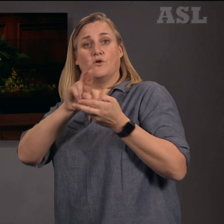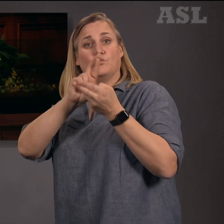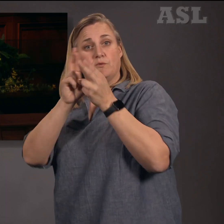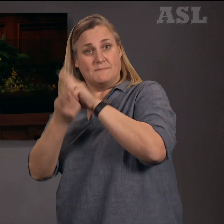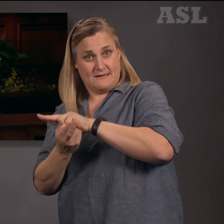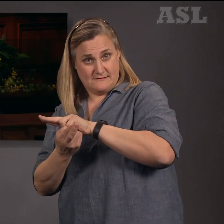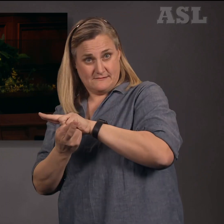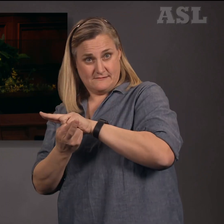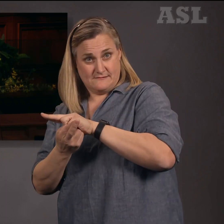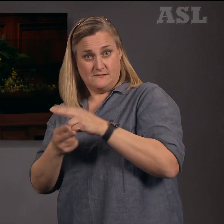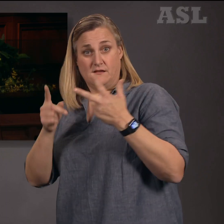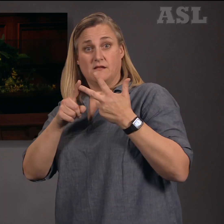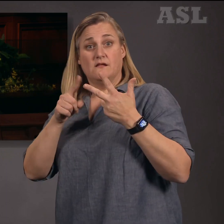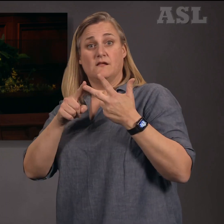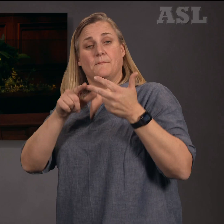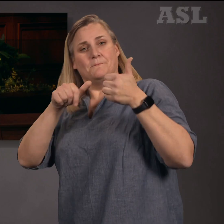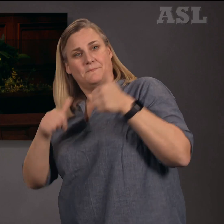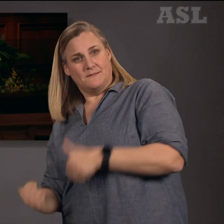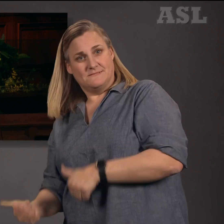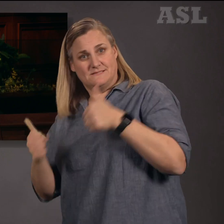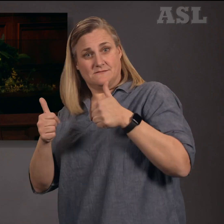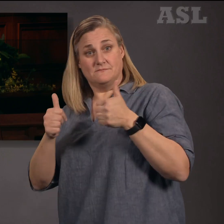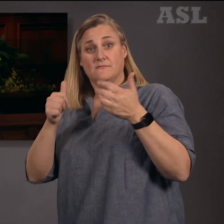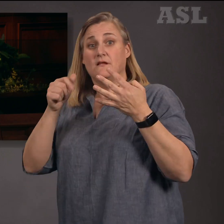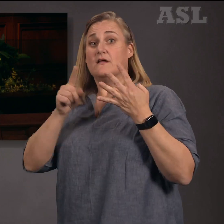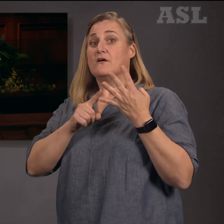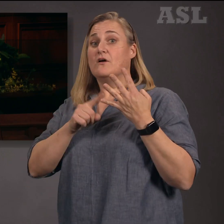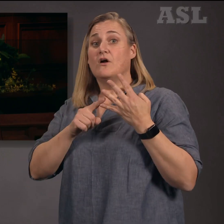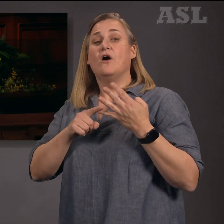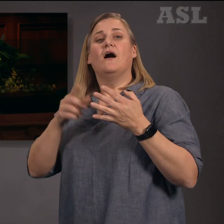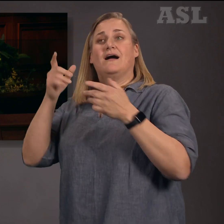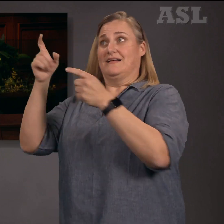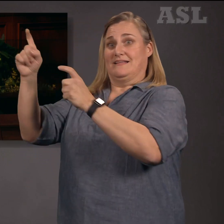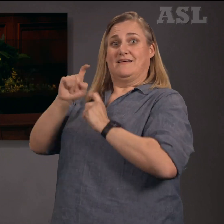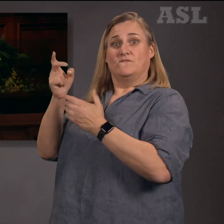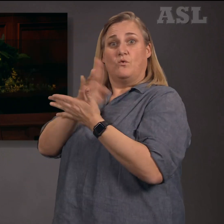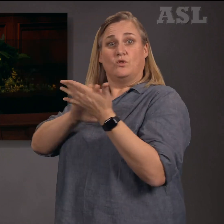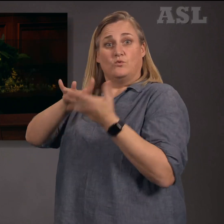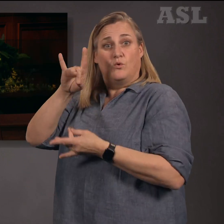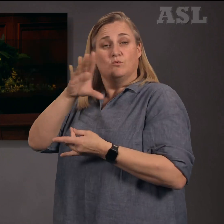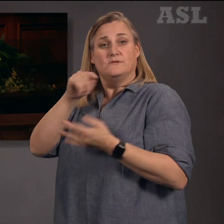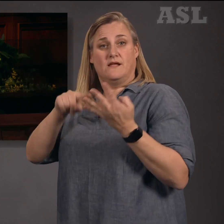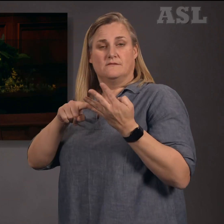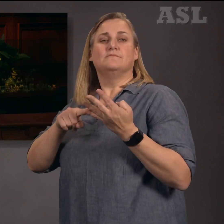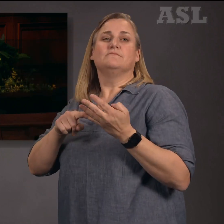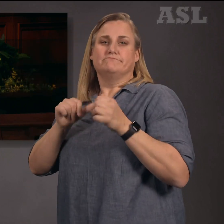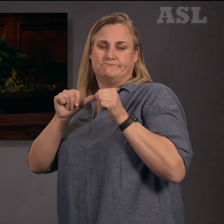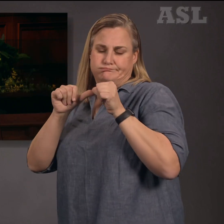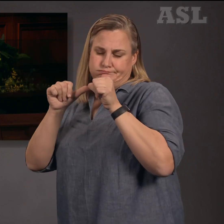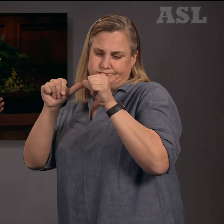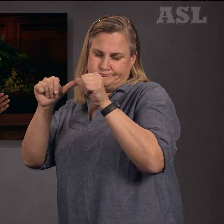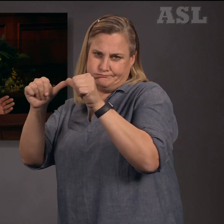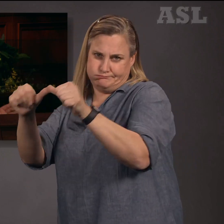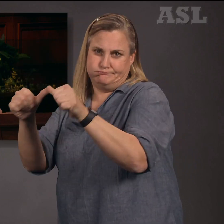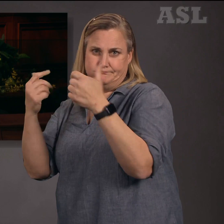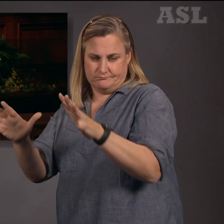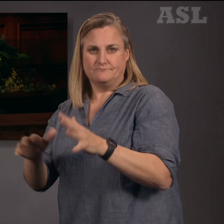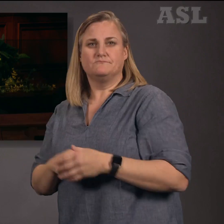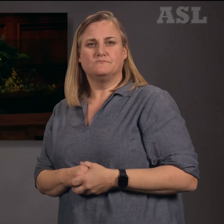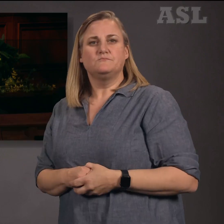baptism, receiving the gift of the Holy Ghost, and enduring to the end, end quote. But the importance of the doctrine